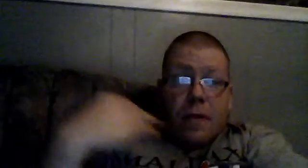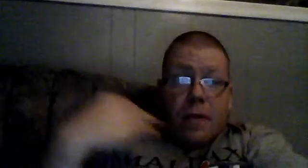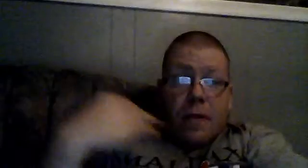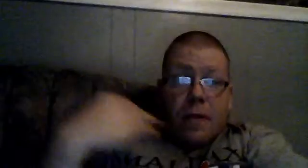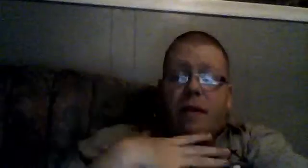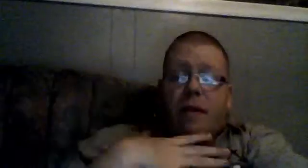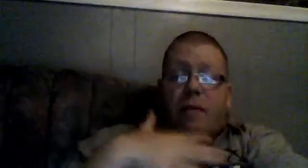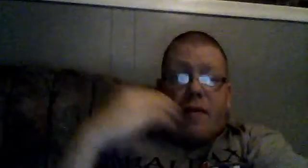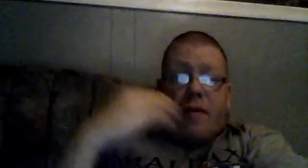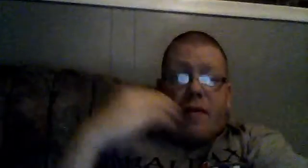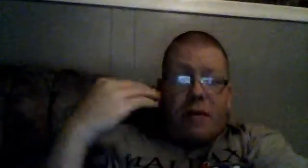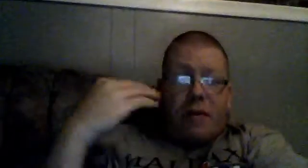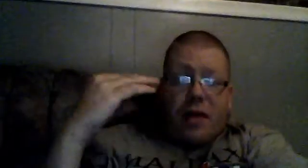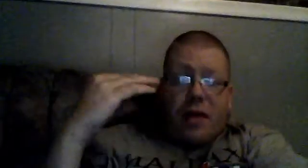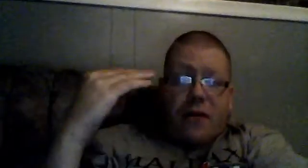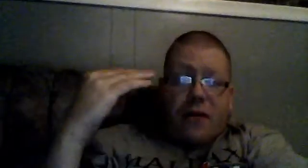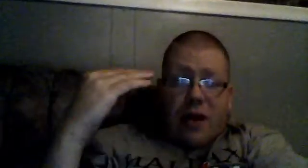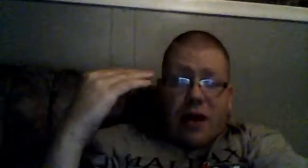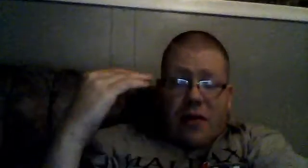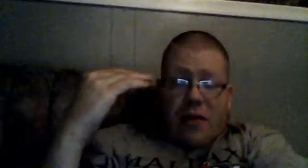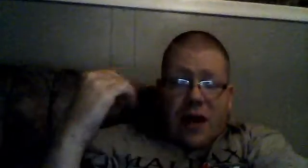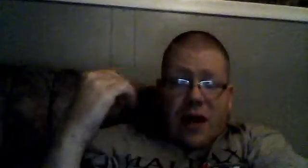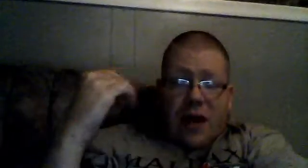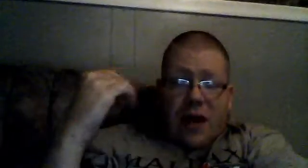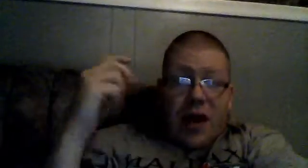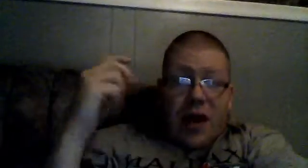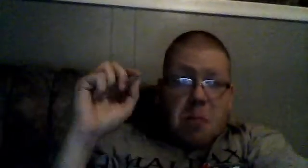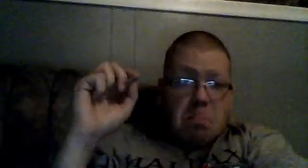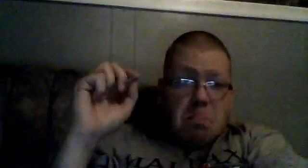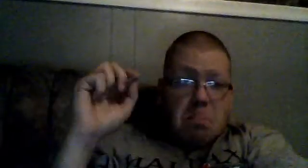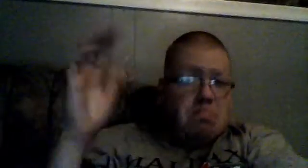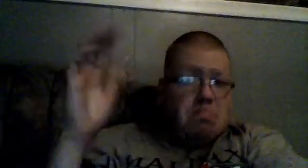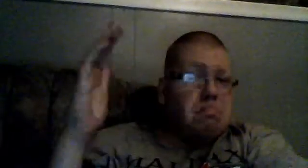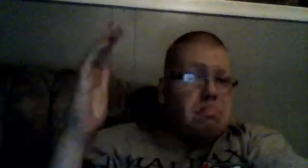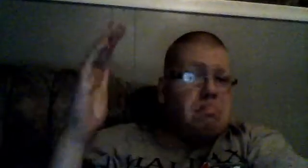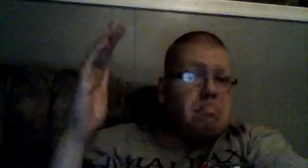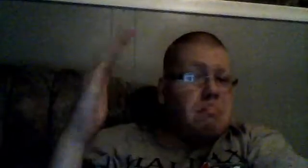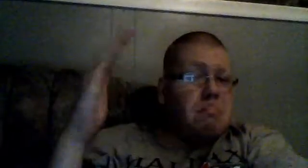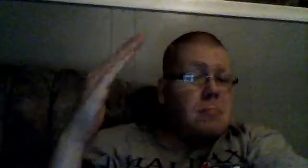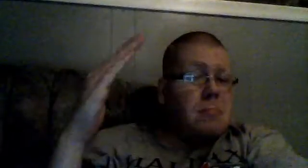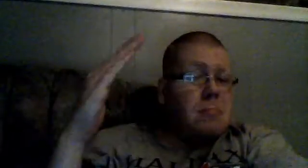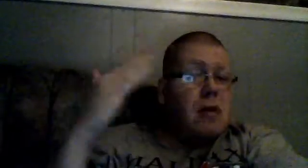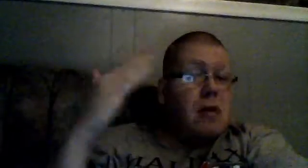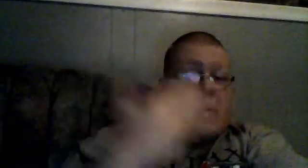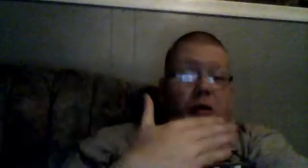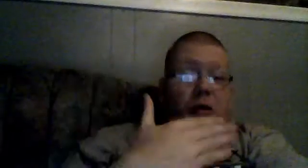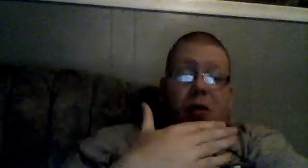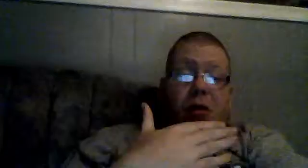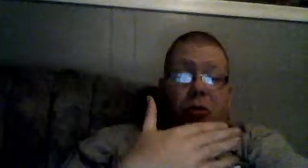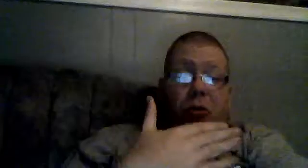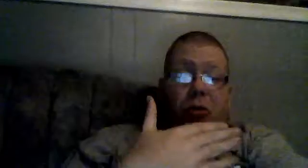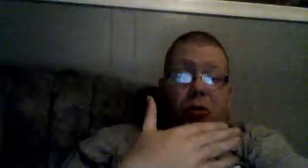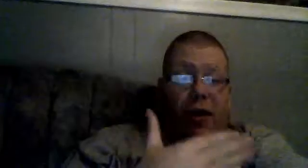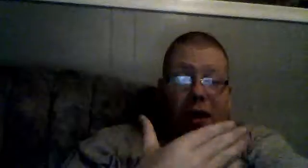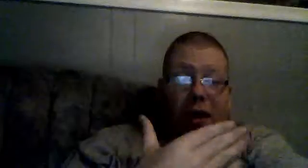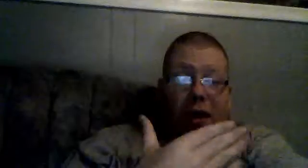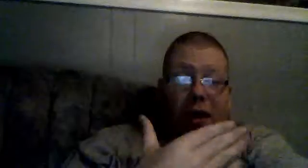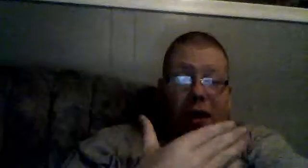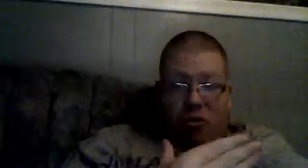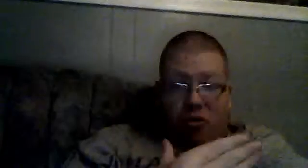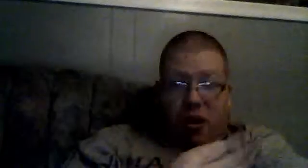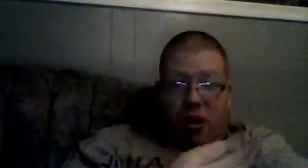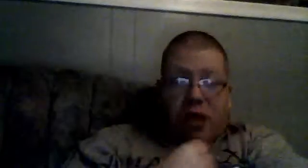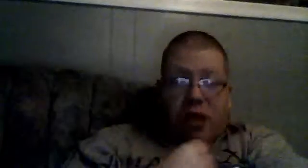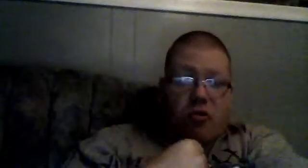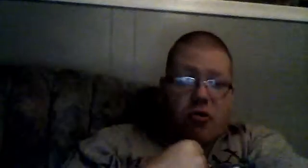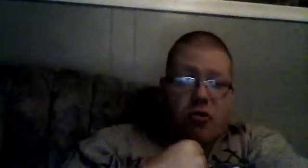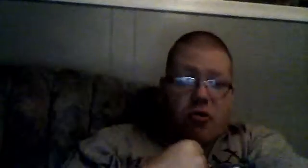because, if you've ever had a, career threatening injury, or,